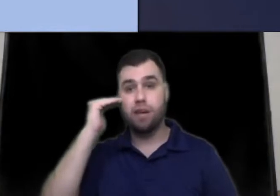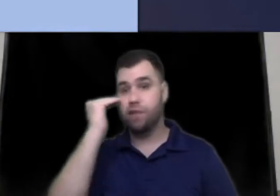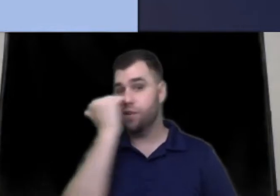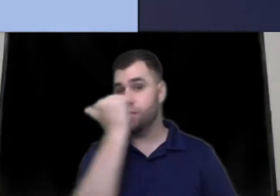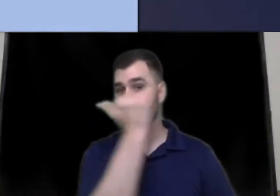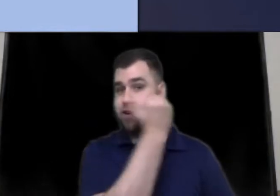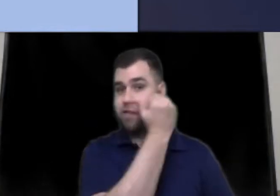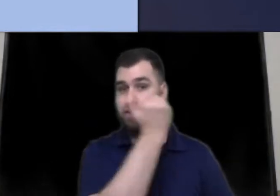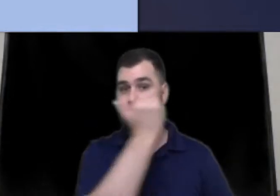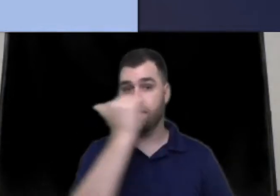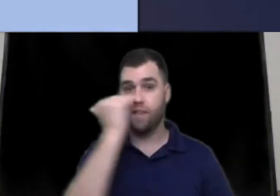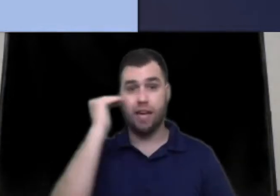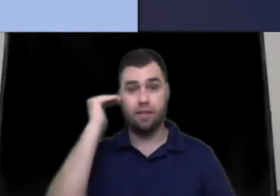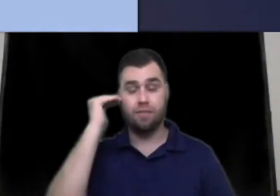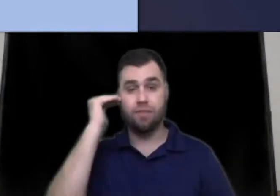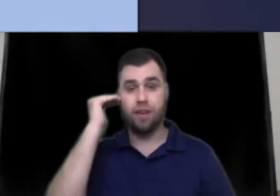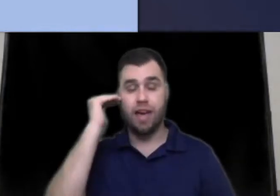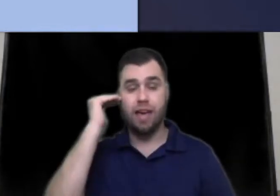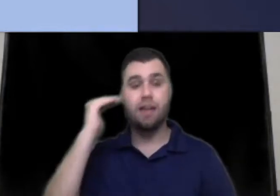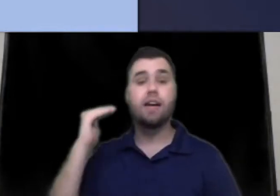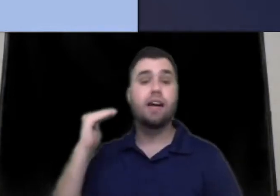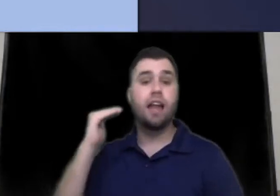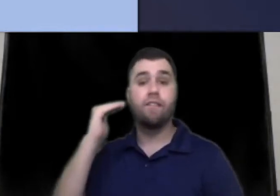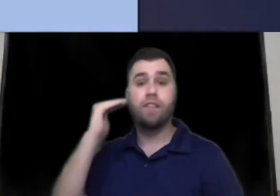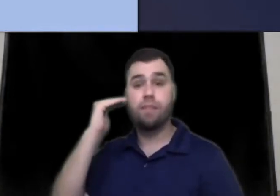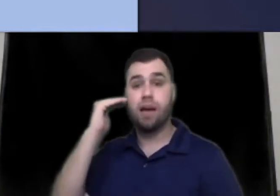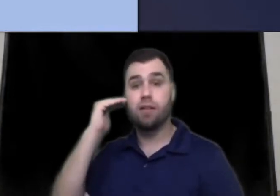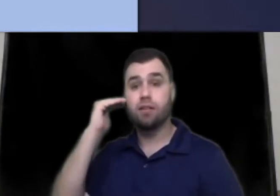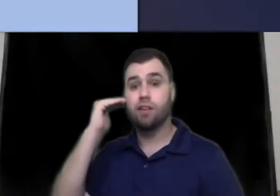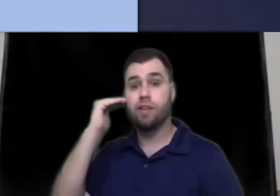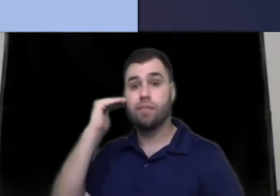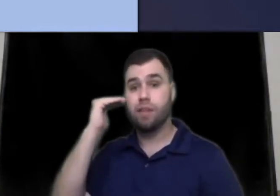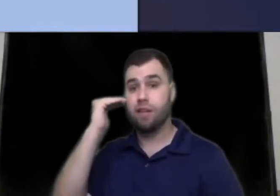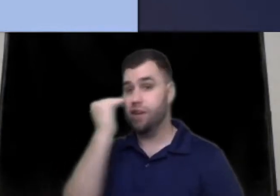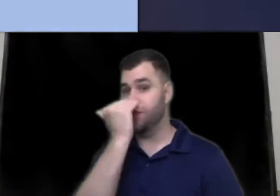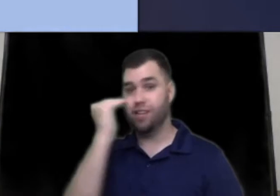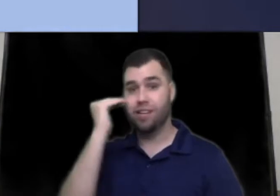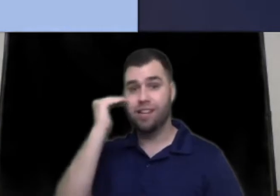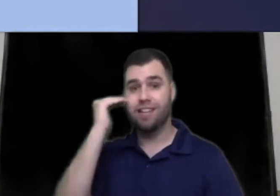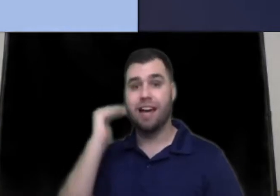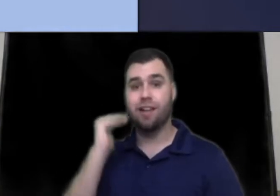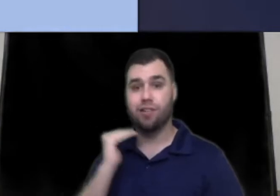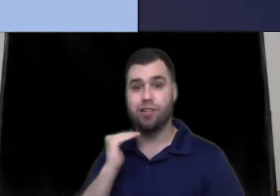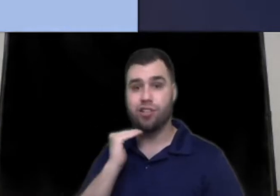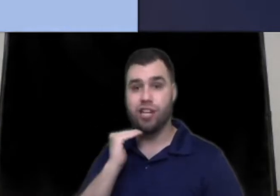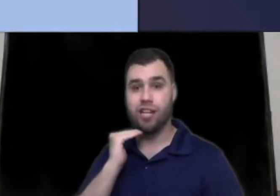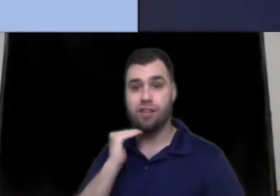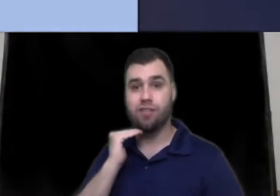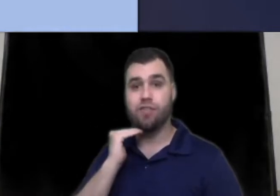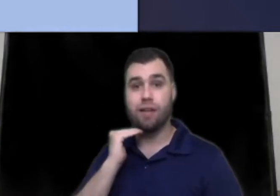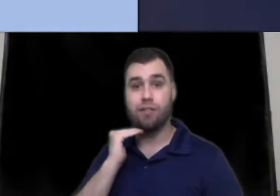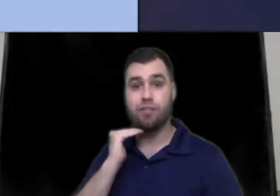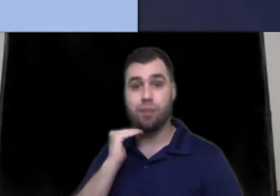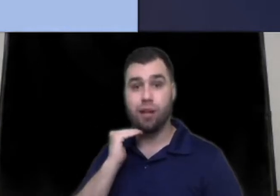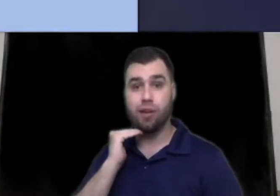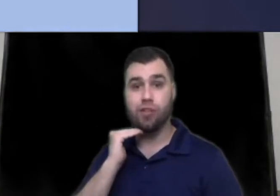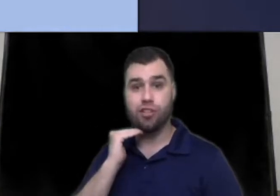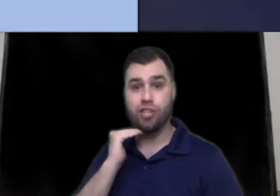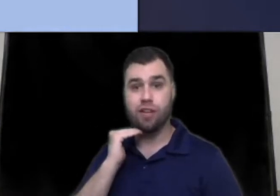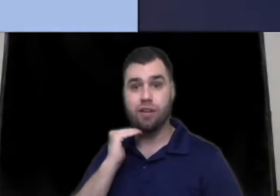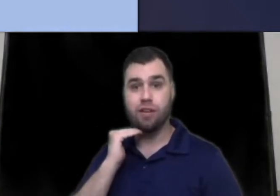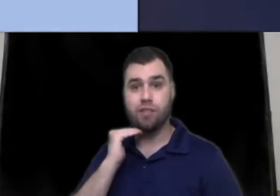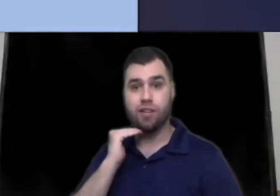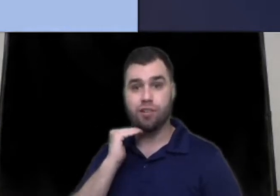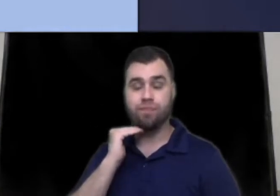mid-region through your face okay and a female start from mid-region down to the chin or right just below the